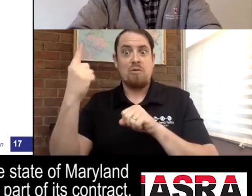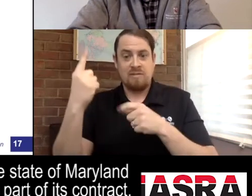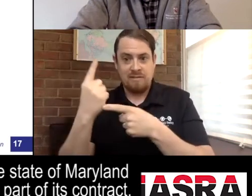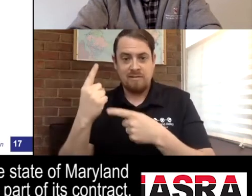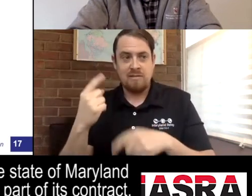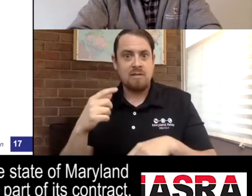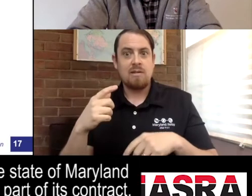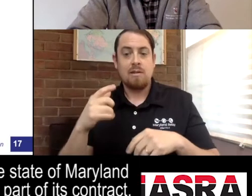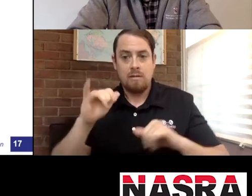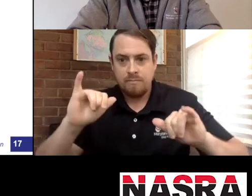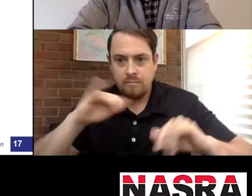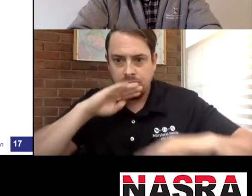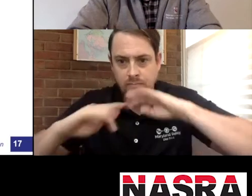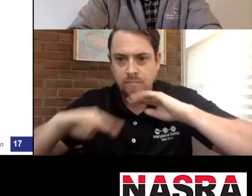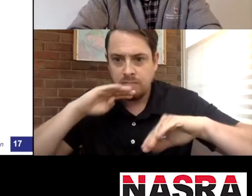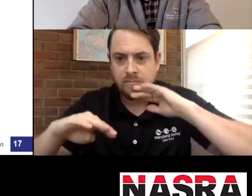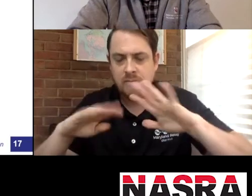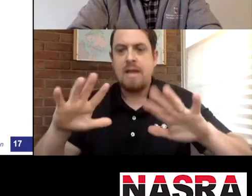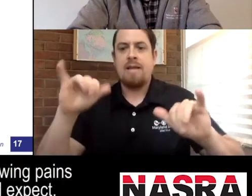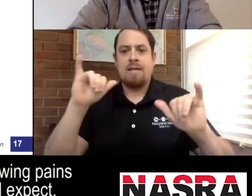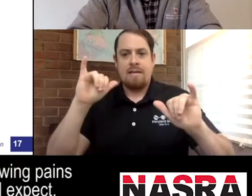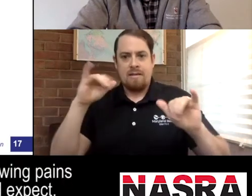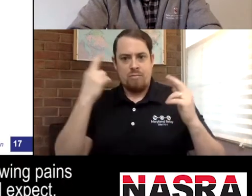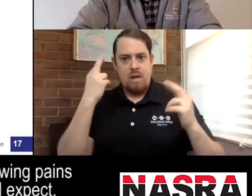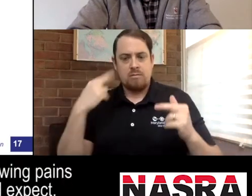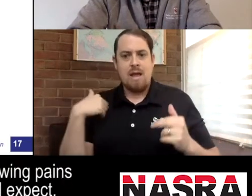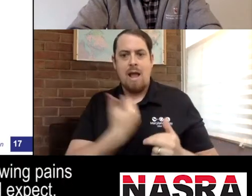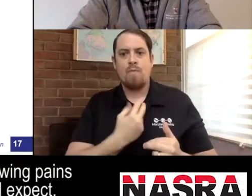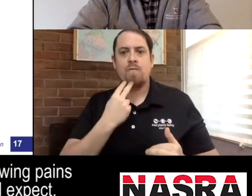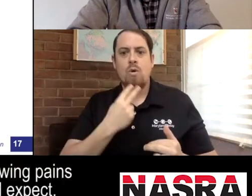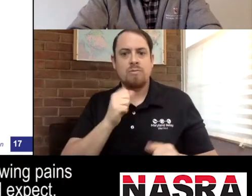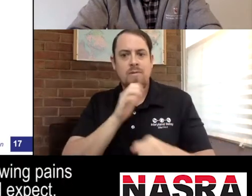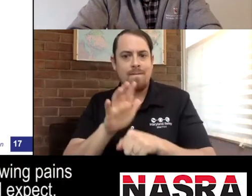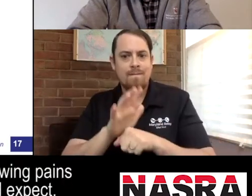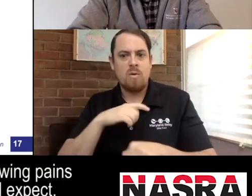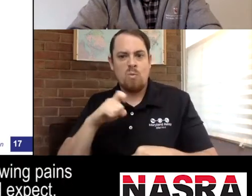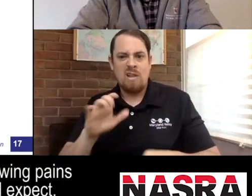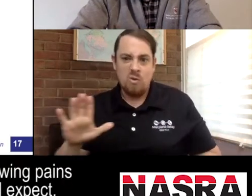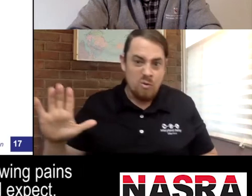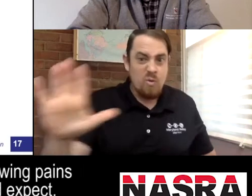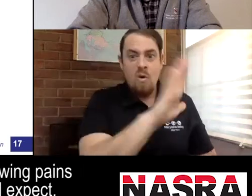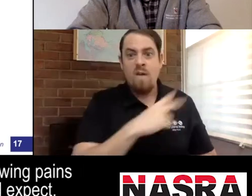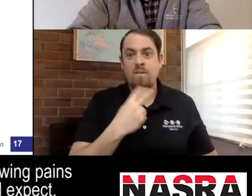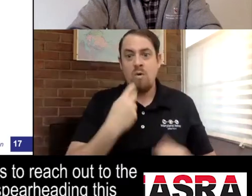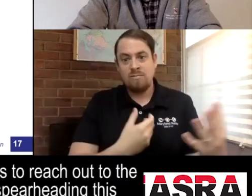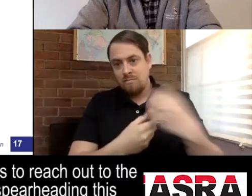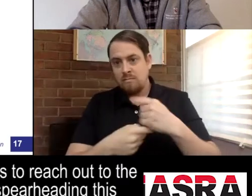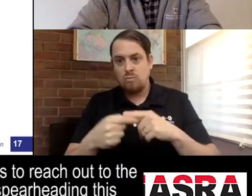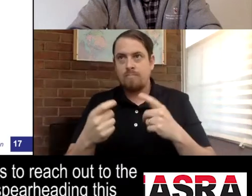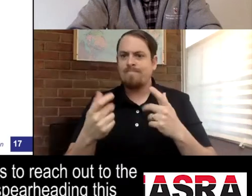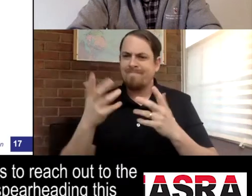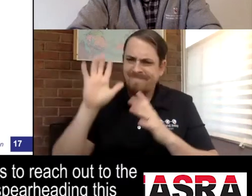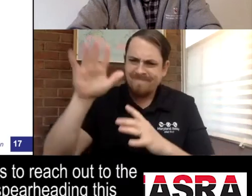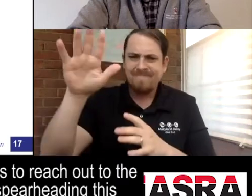part of its contract. One of the first. And with that has come the growing pains and learning curve that you would expect. So